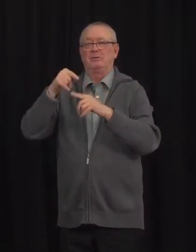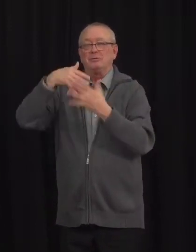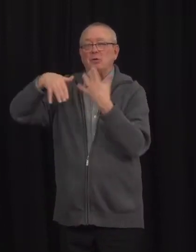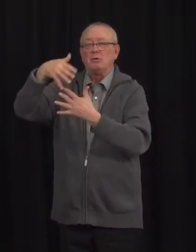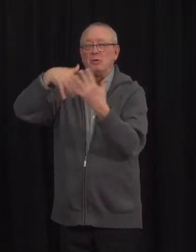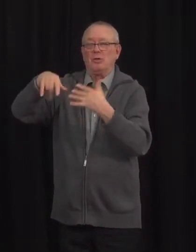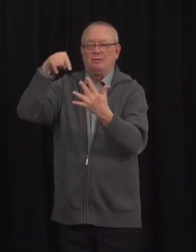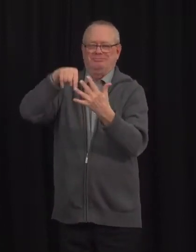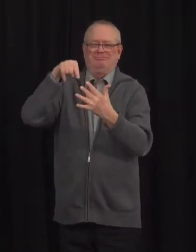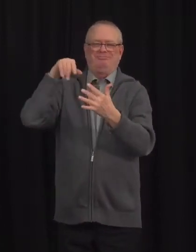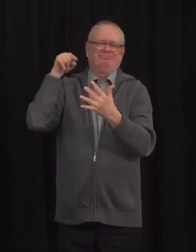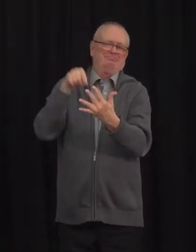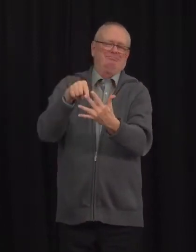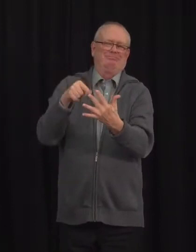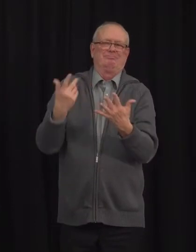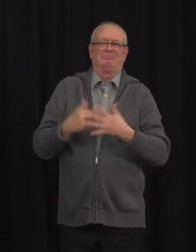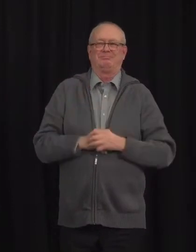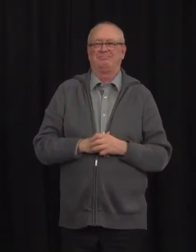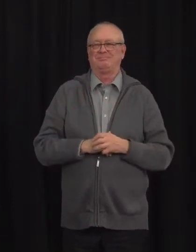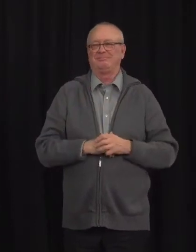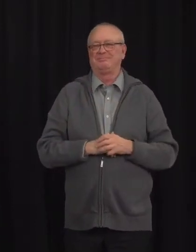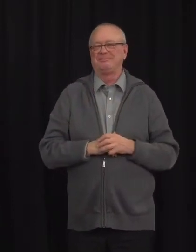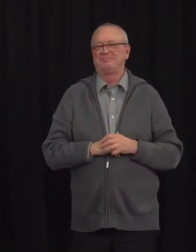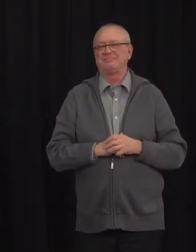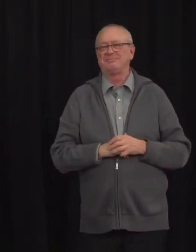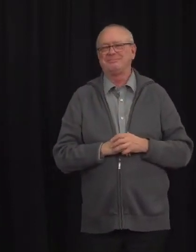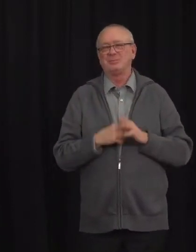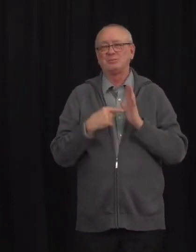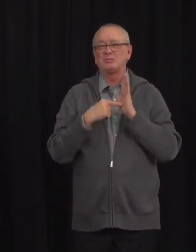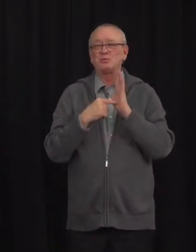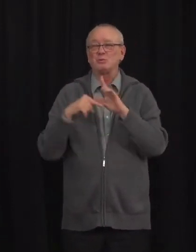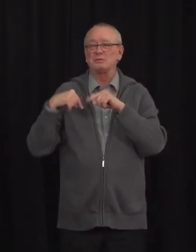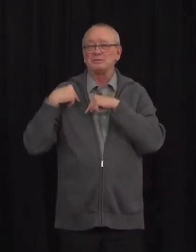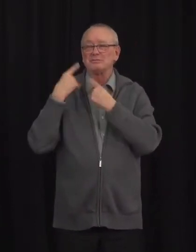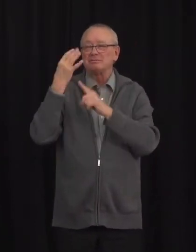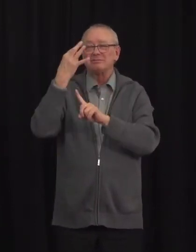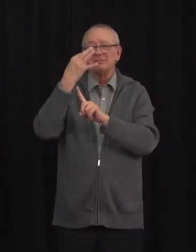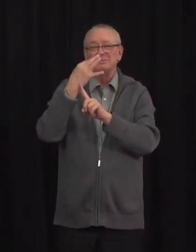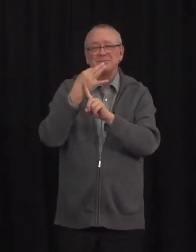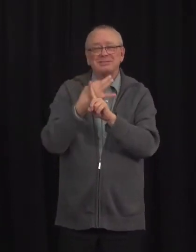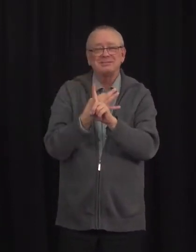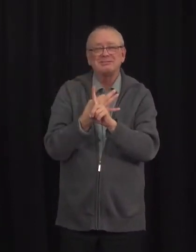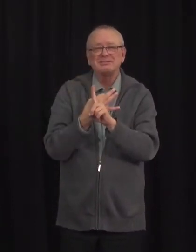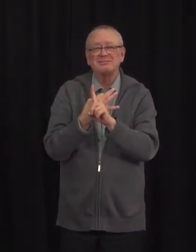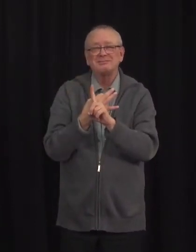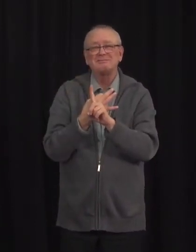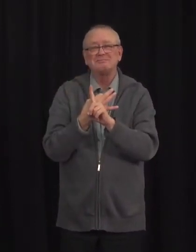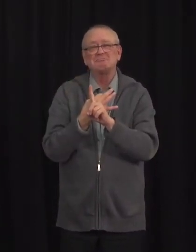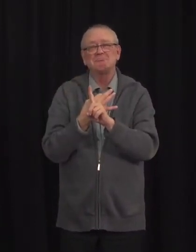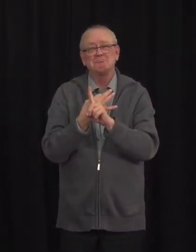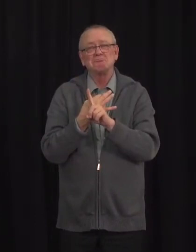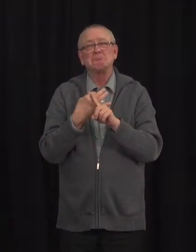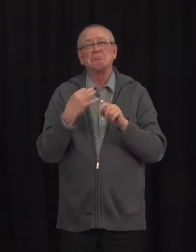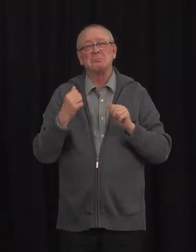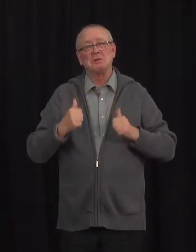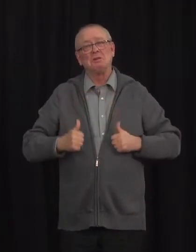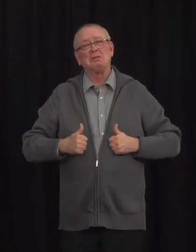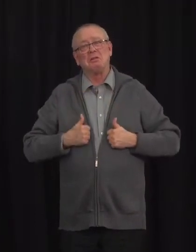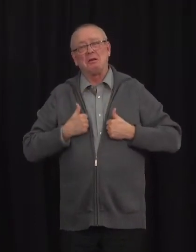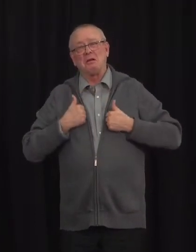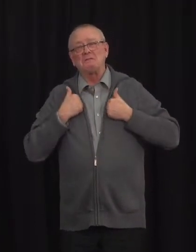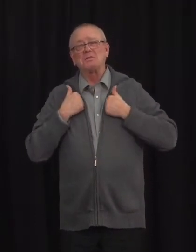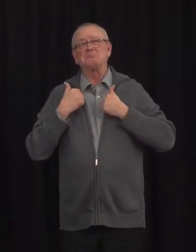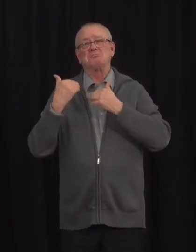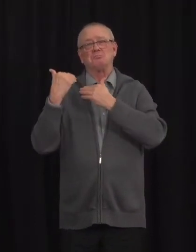We have demonstrated through most of the past nine months that we can live responsibly